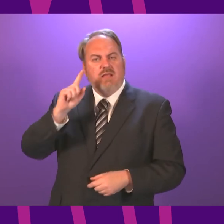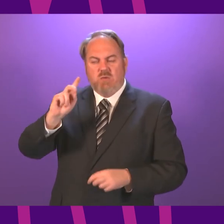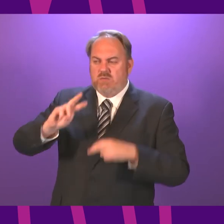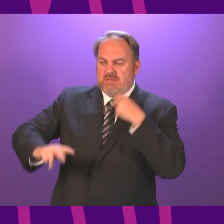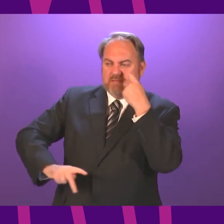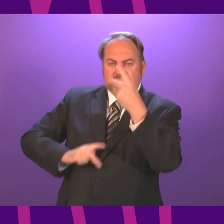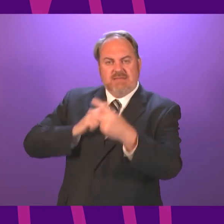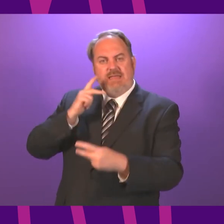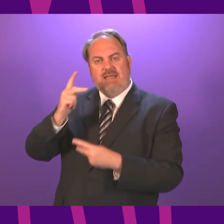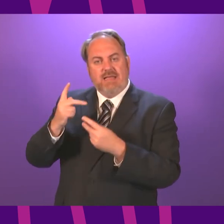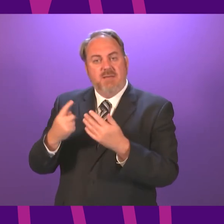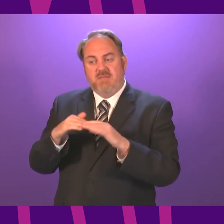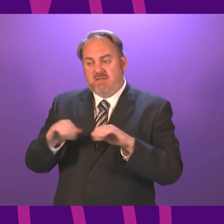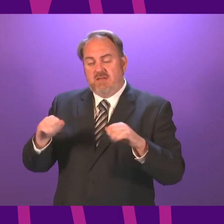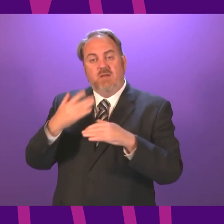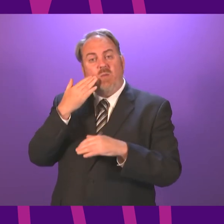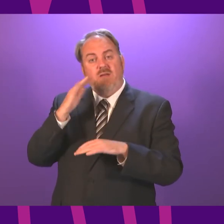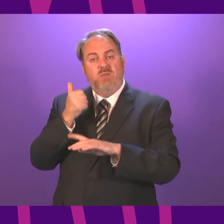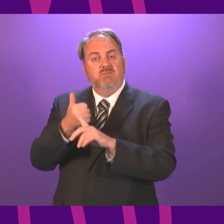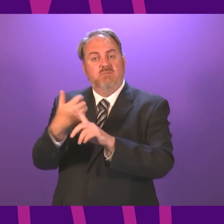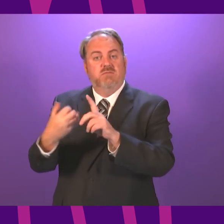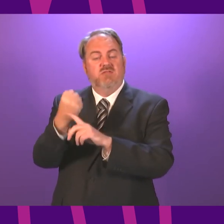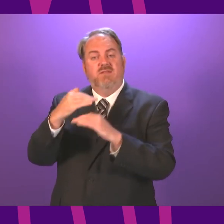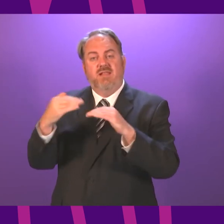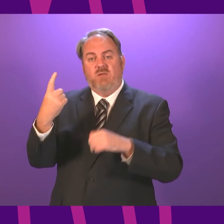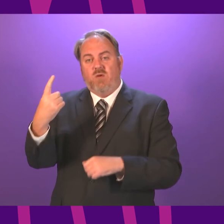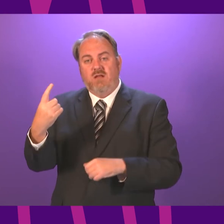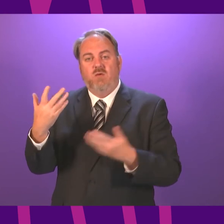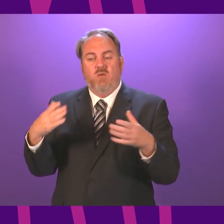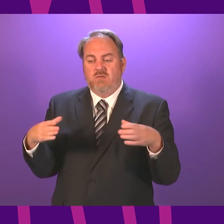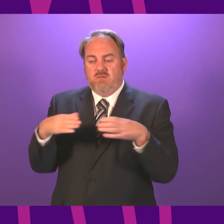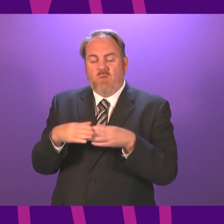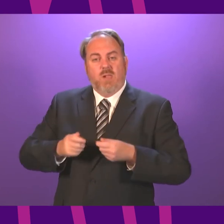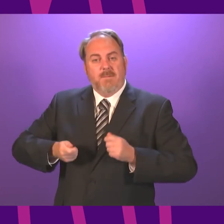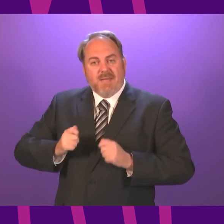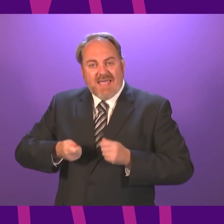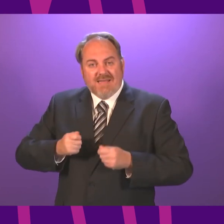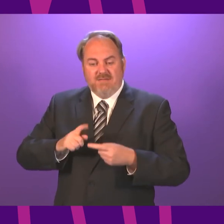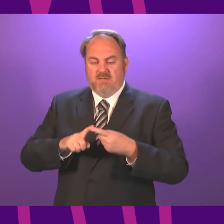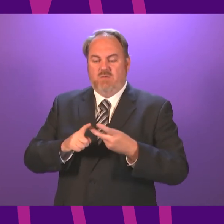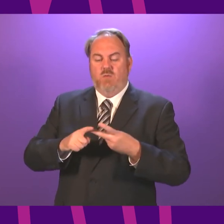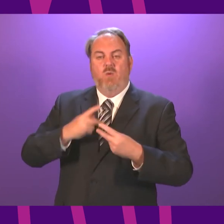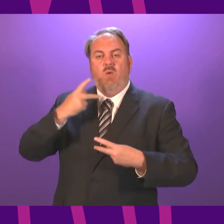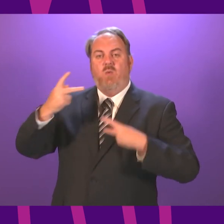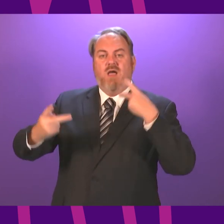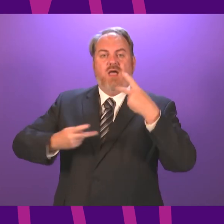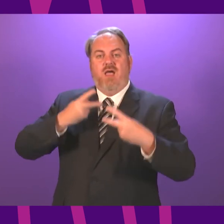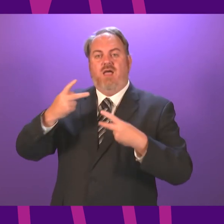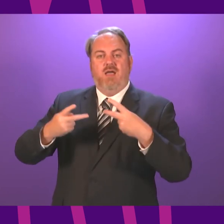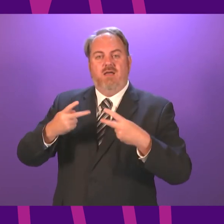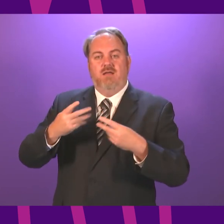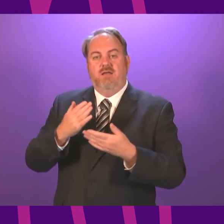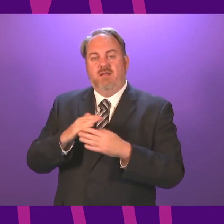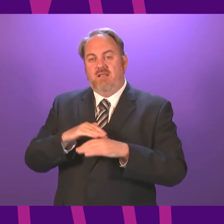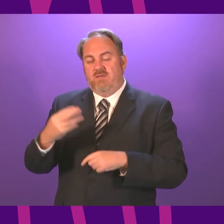can take place from level one and for small groups, such as a choir or a band, only from level two. At